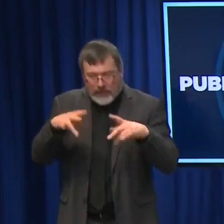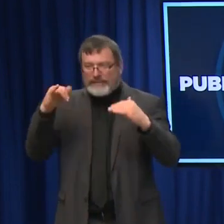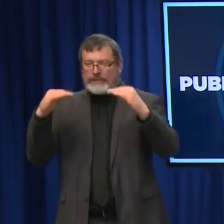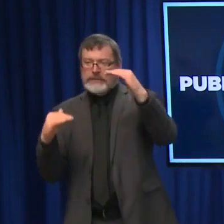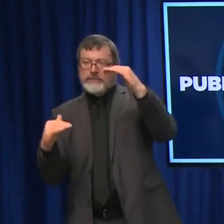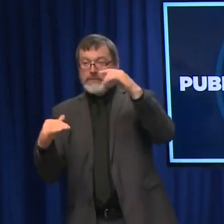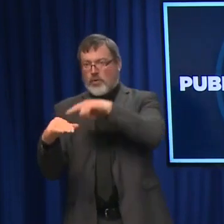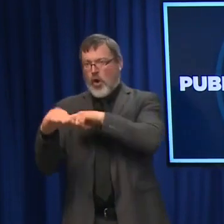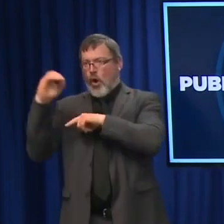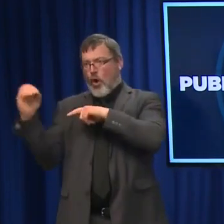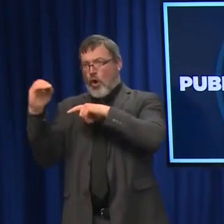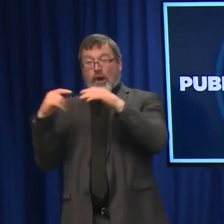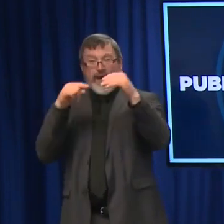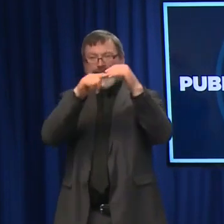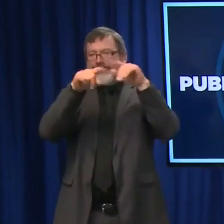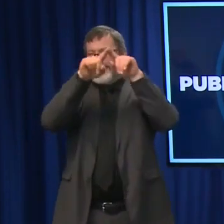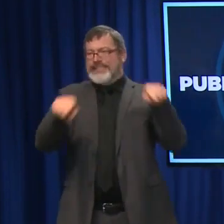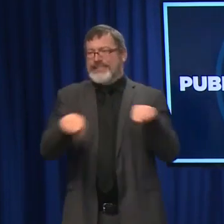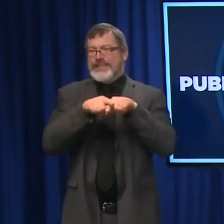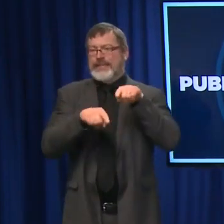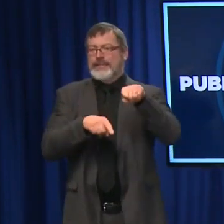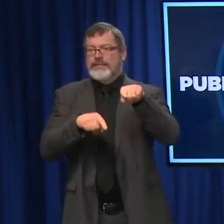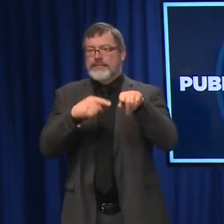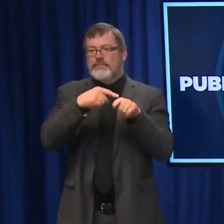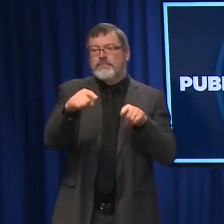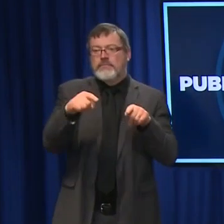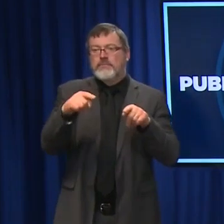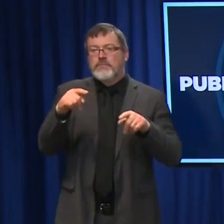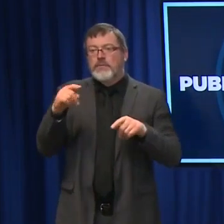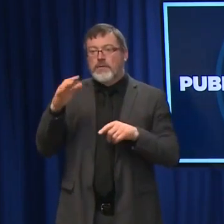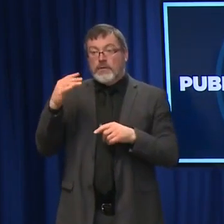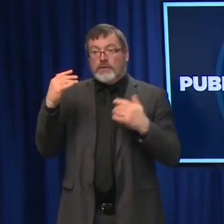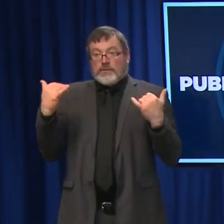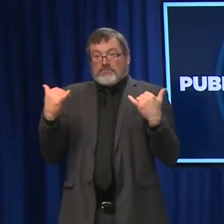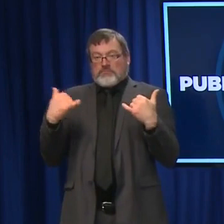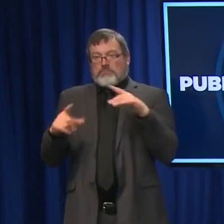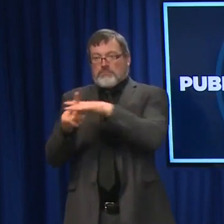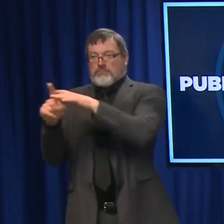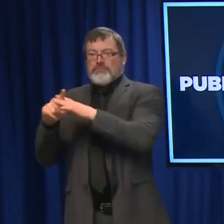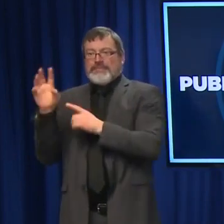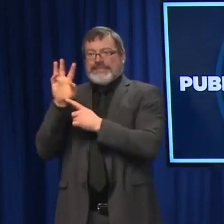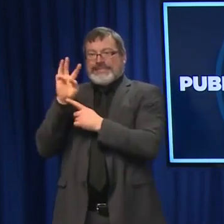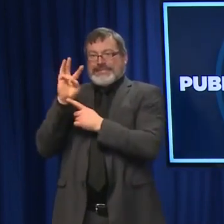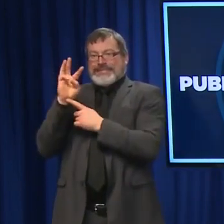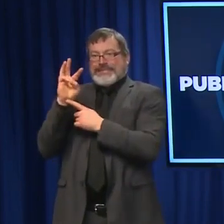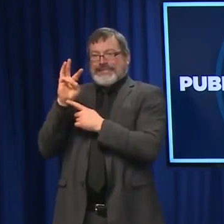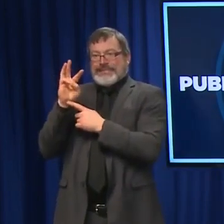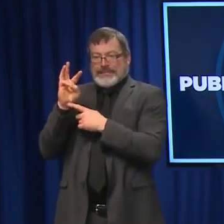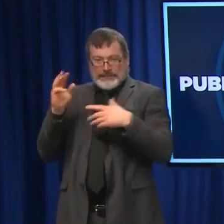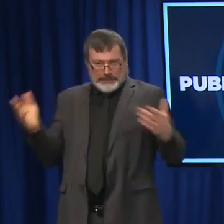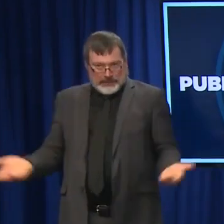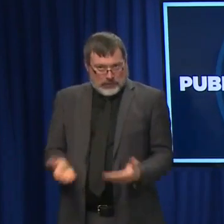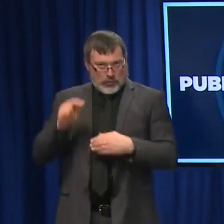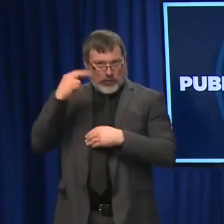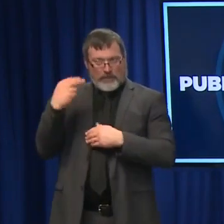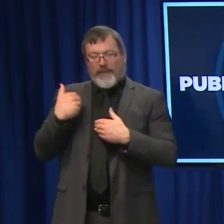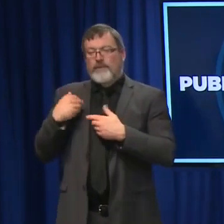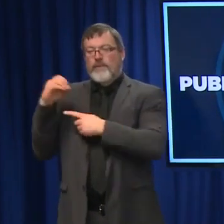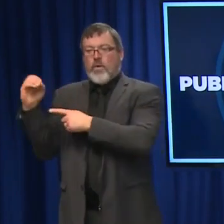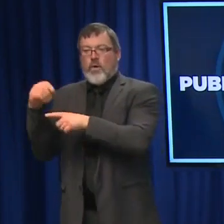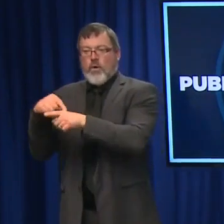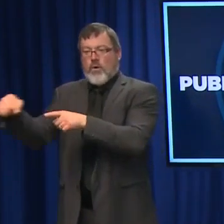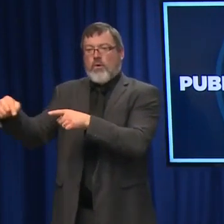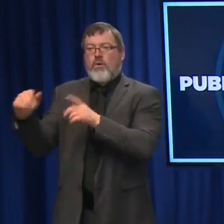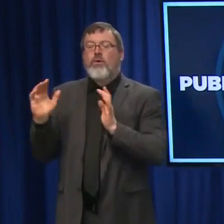infections due to Omicron. And so our data dashboard tonight will be updated, showing a total of nine